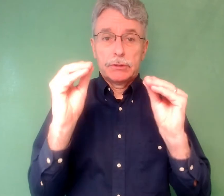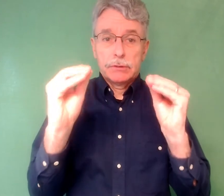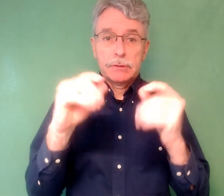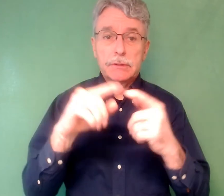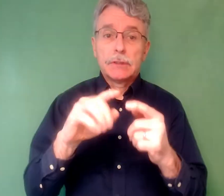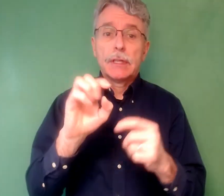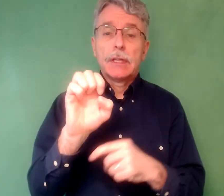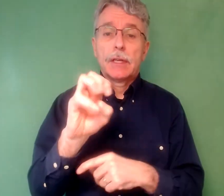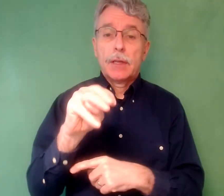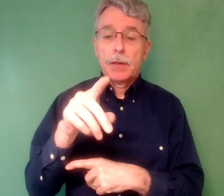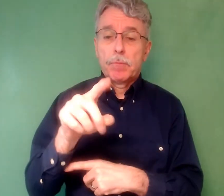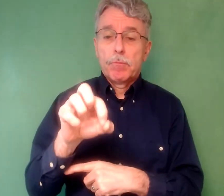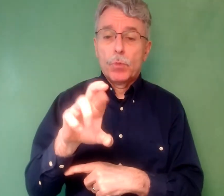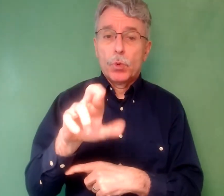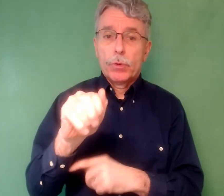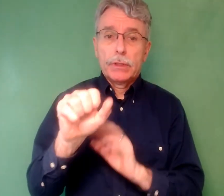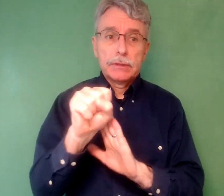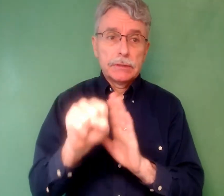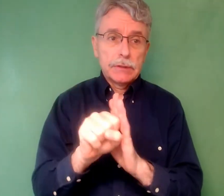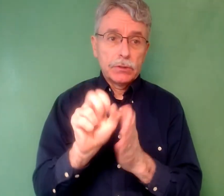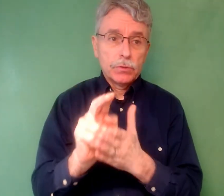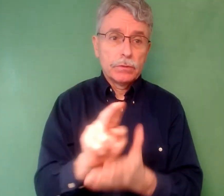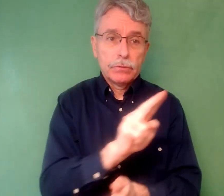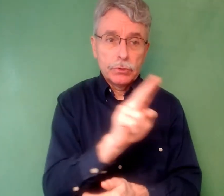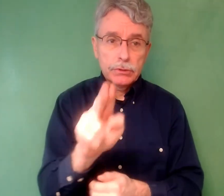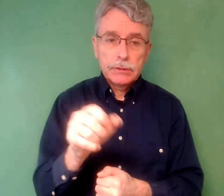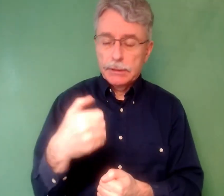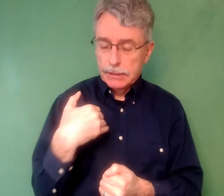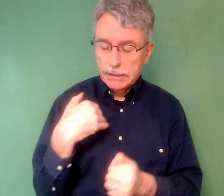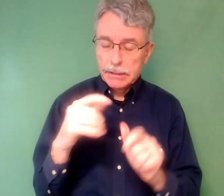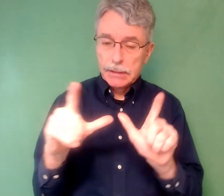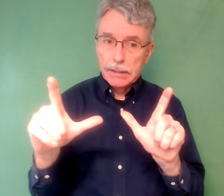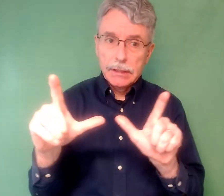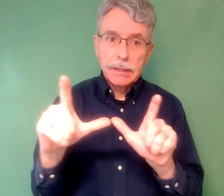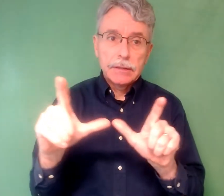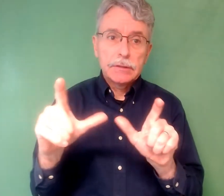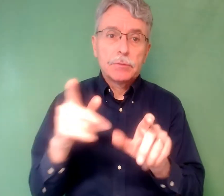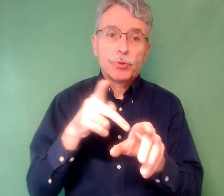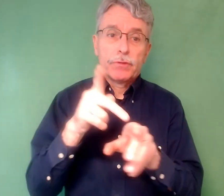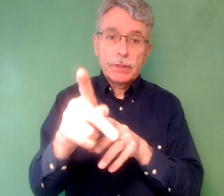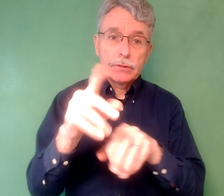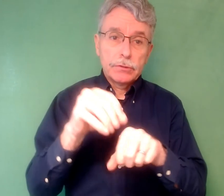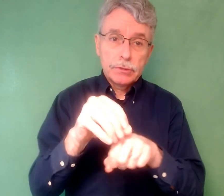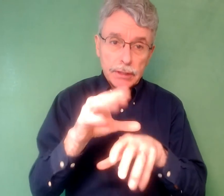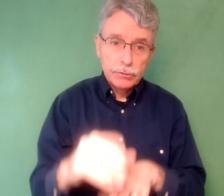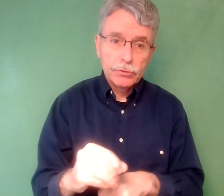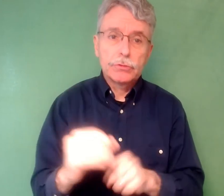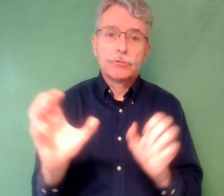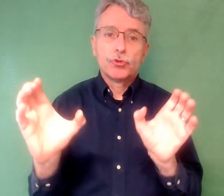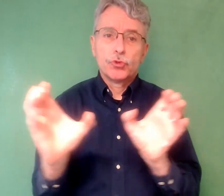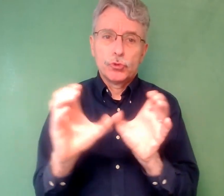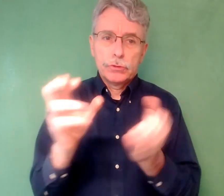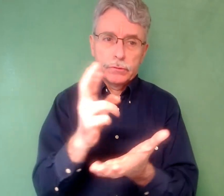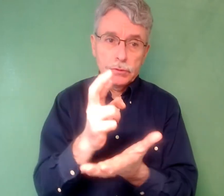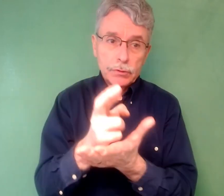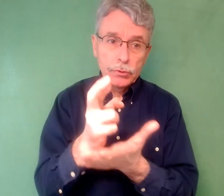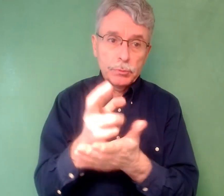three capacities, Interpreter Representative, Mental Health Representative, and Ex Officio for the Kansas Department of